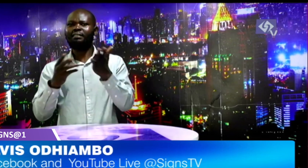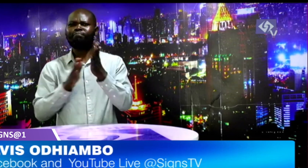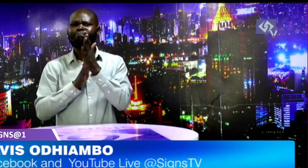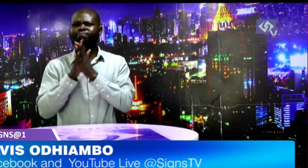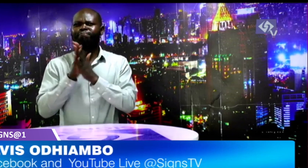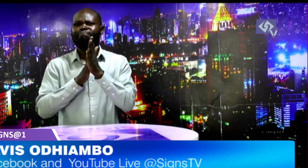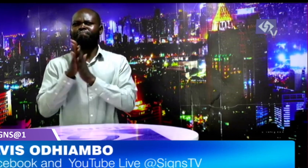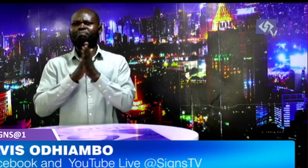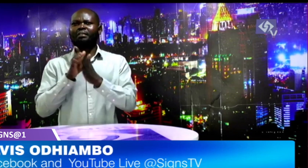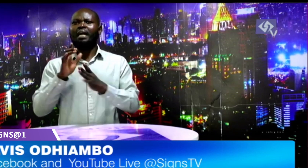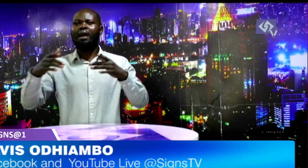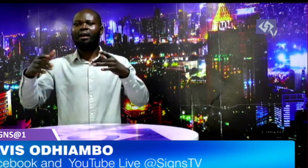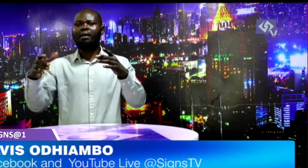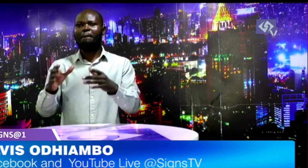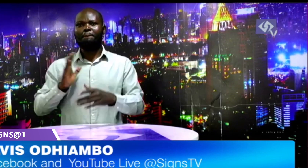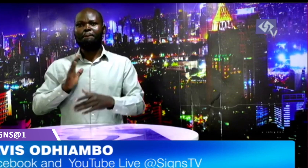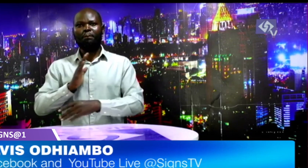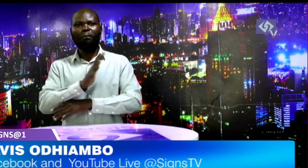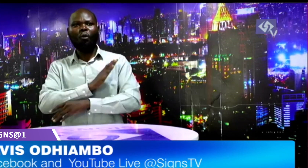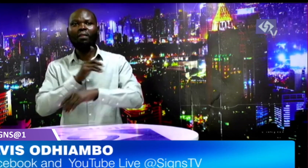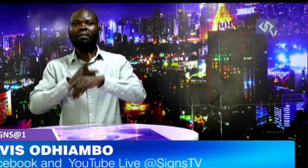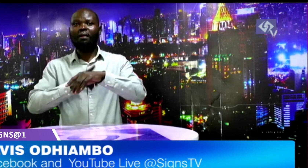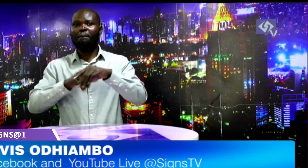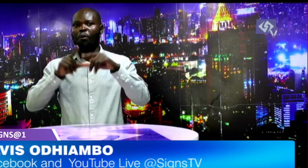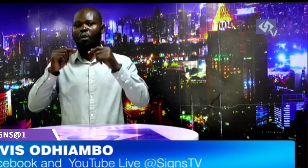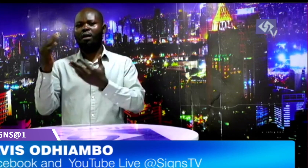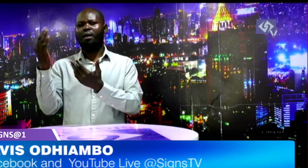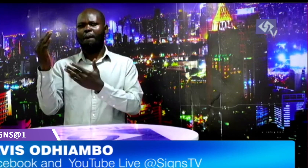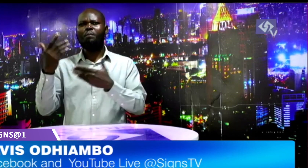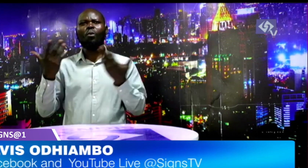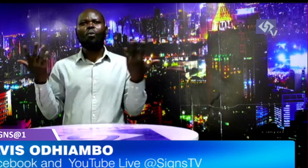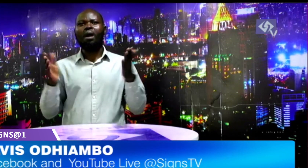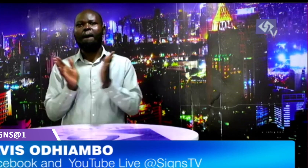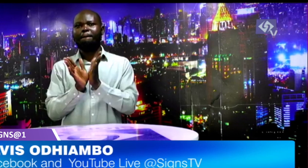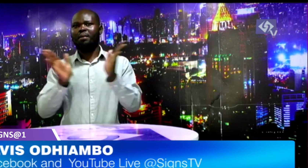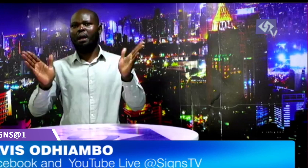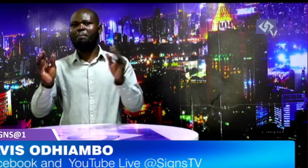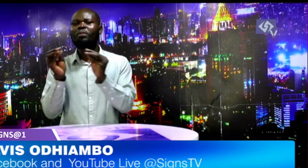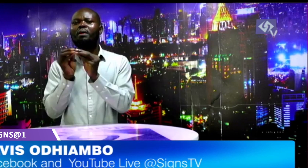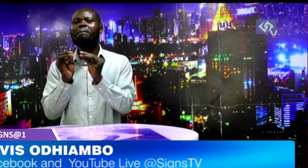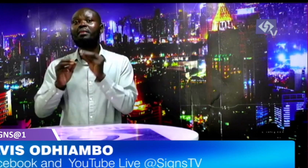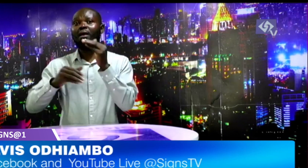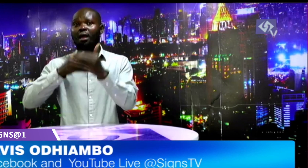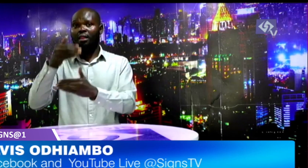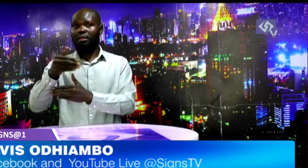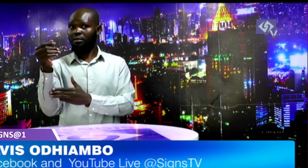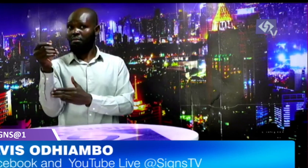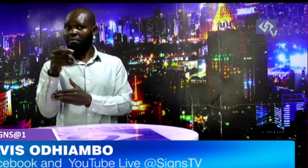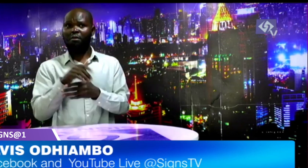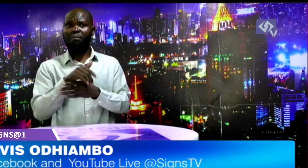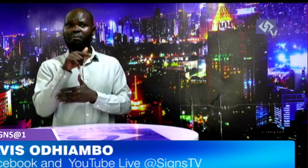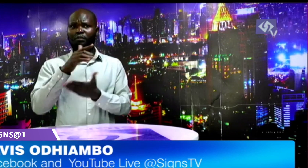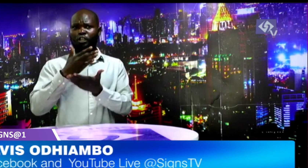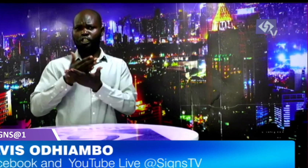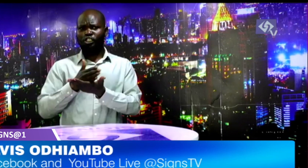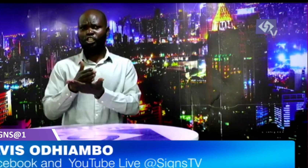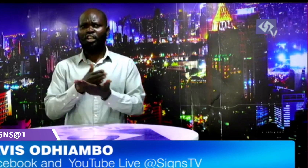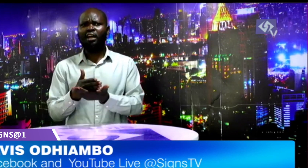to represent their interest on the company's board during the upcoming annual general meeting next month